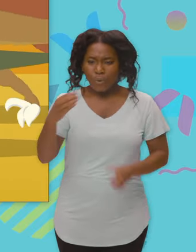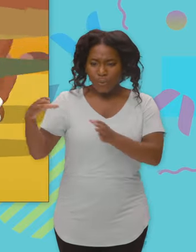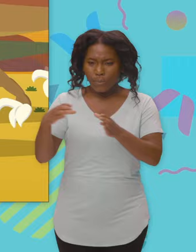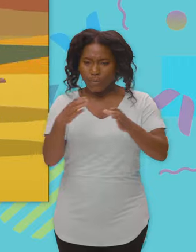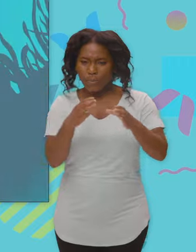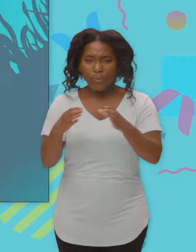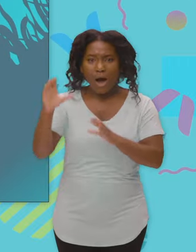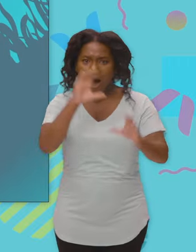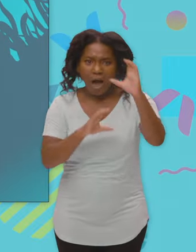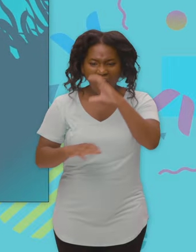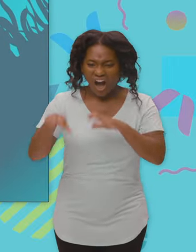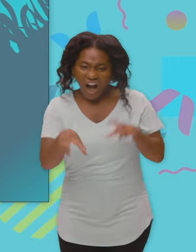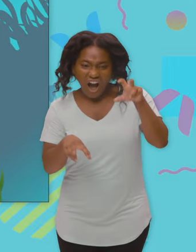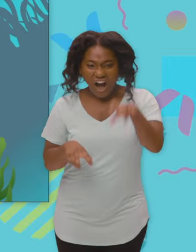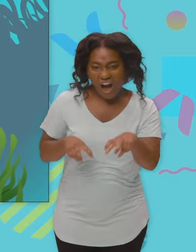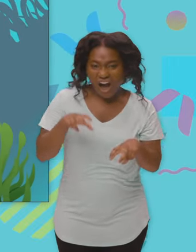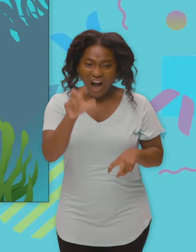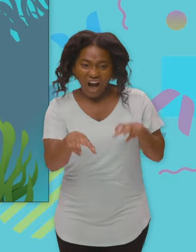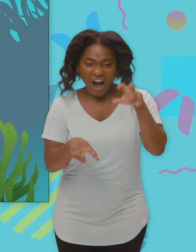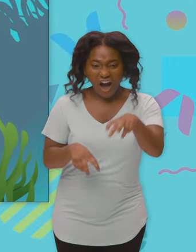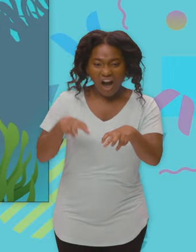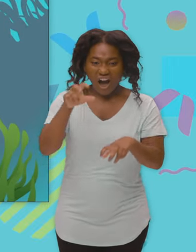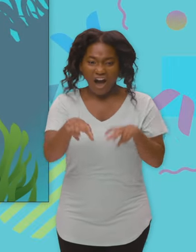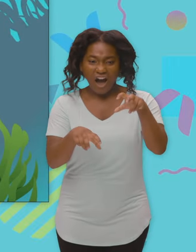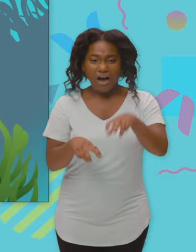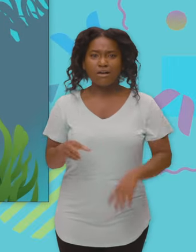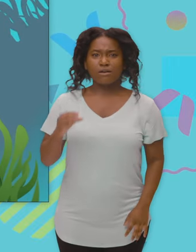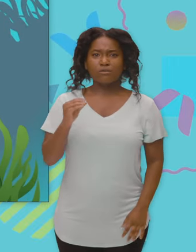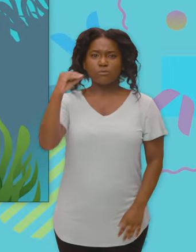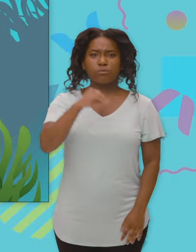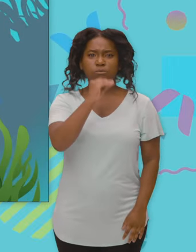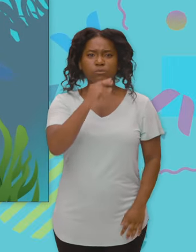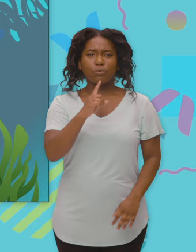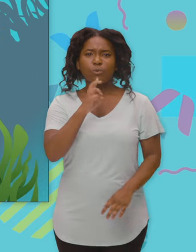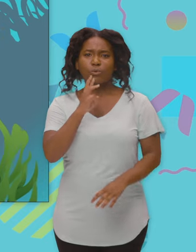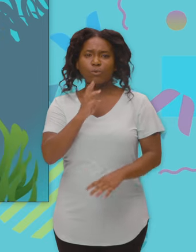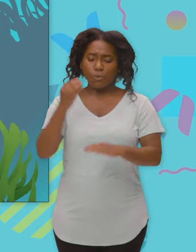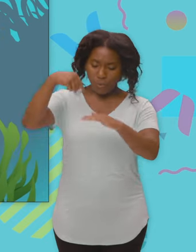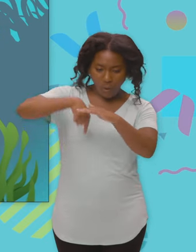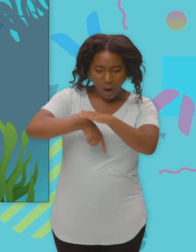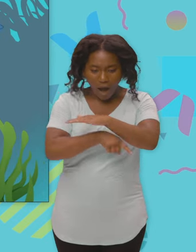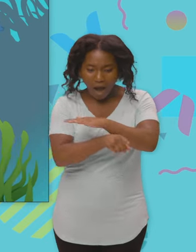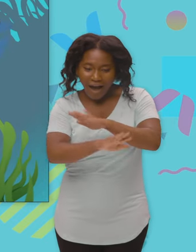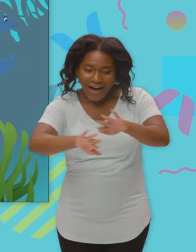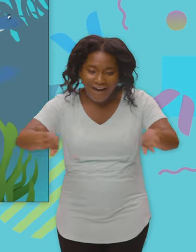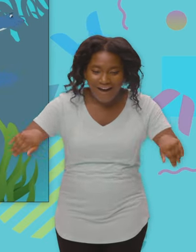The Elasmosaurus was the king of the deep, he'd swim around in the